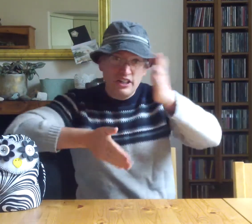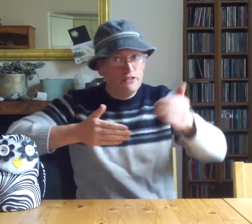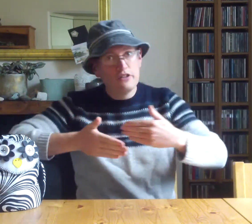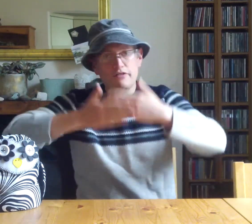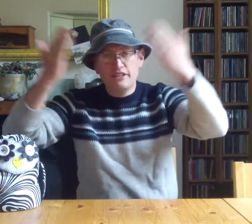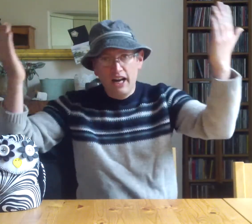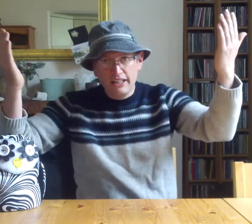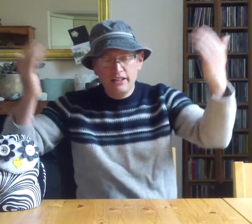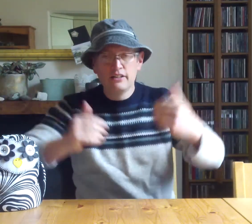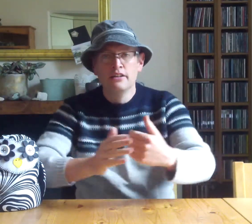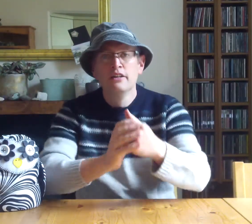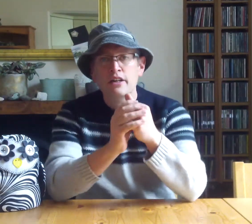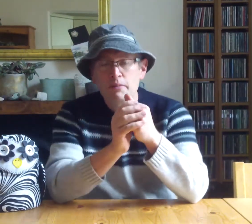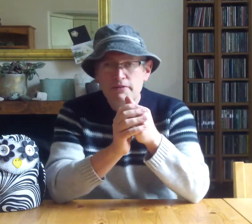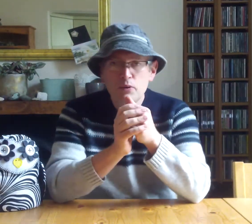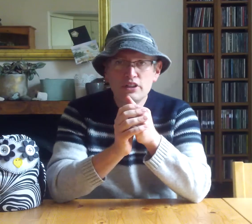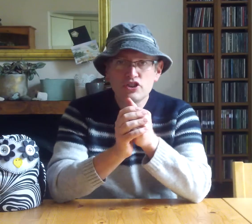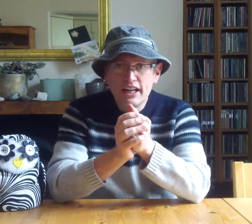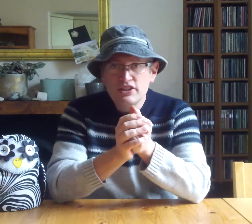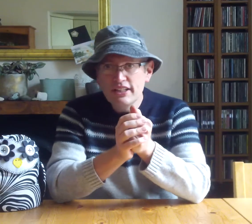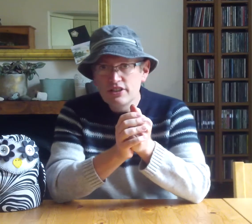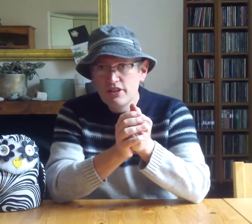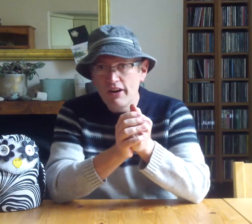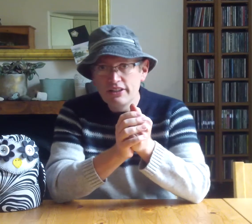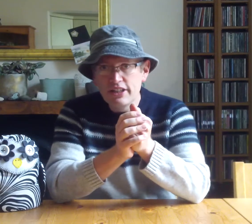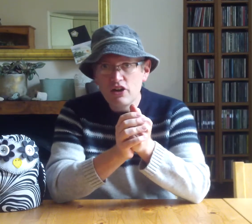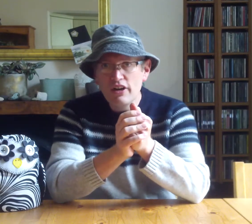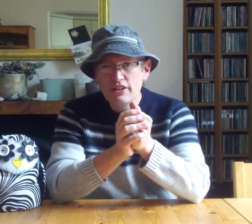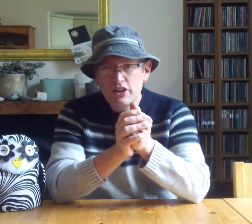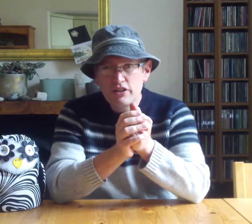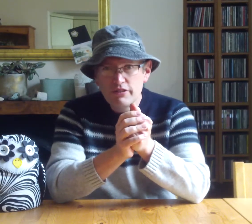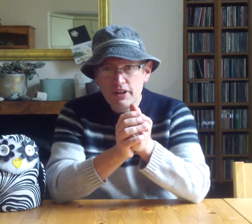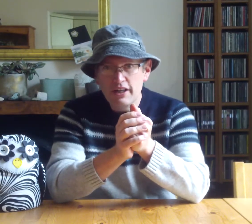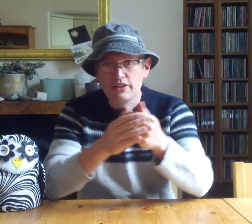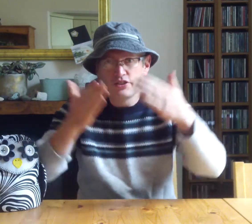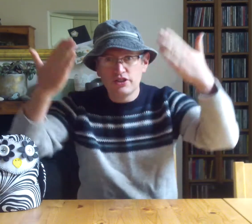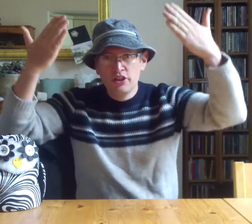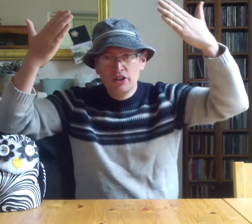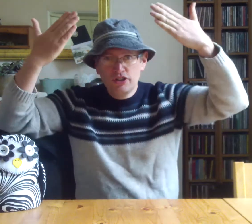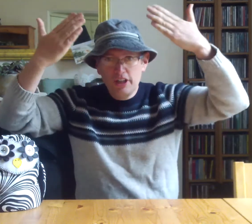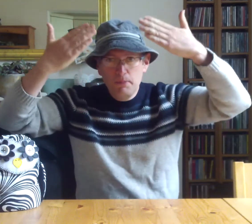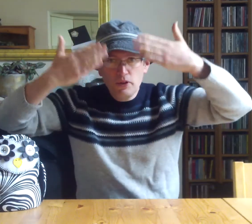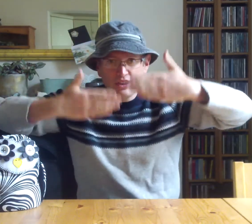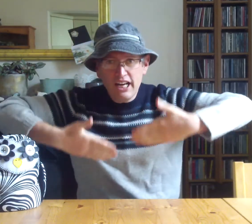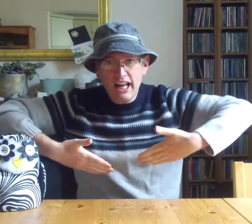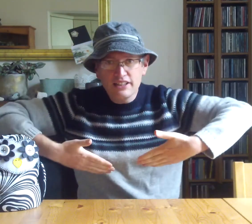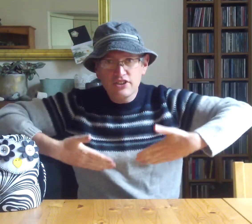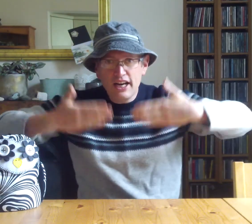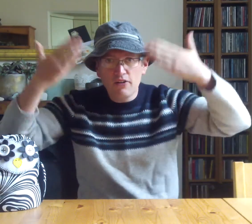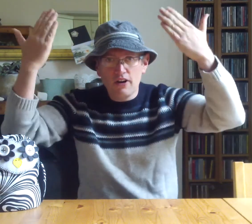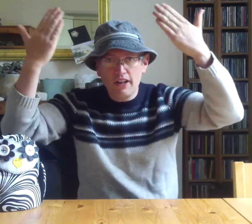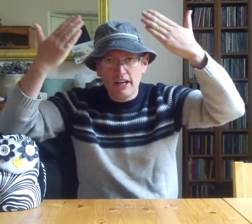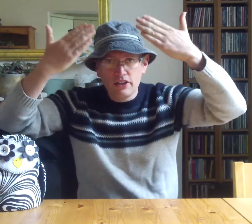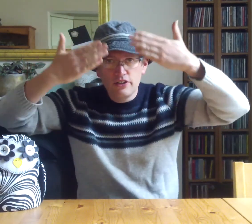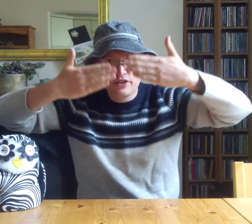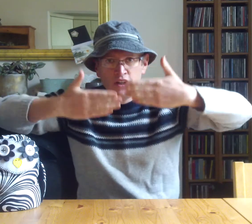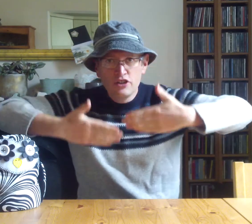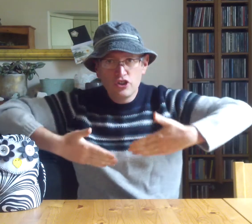of the day. If you want to change it into night, you kind of do the reverse. So you're putting your hands down like that because the sun